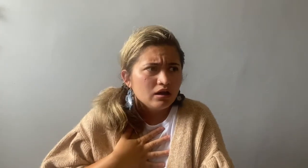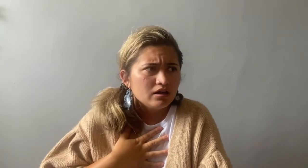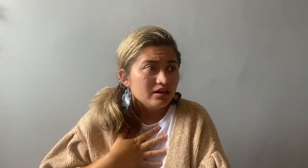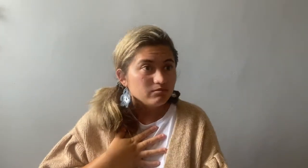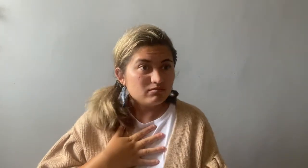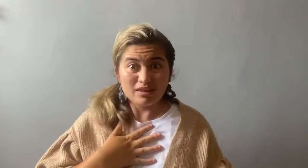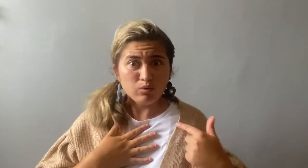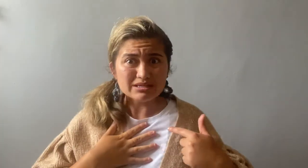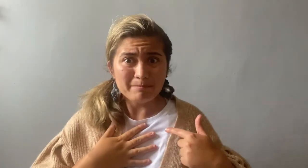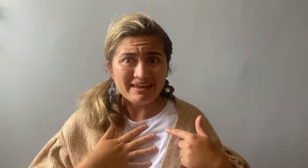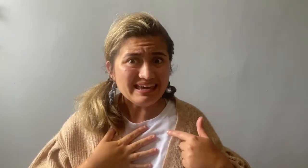It wasn't me.